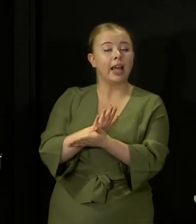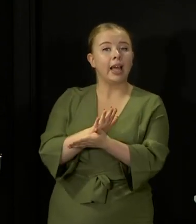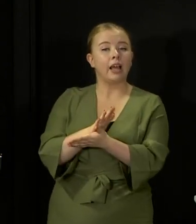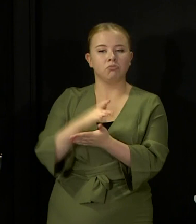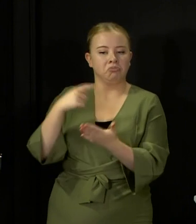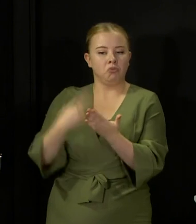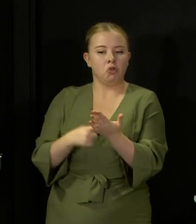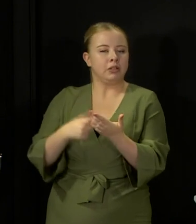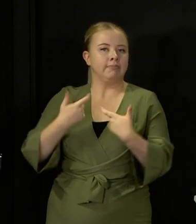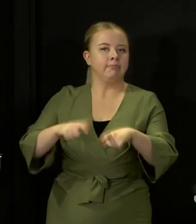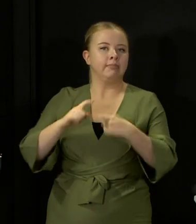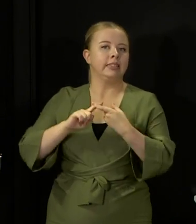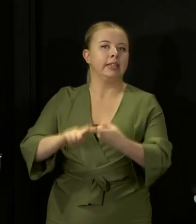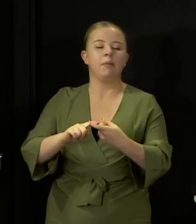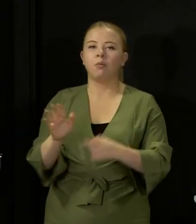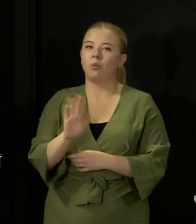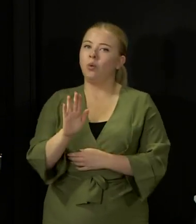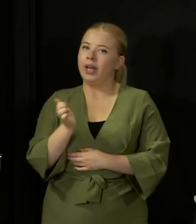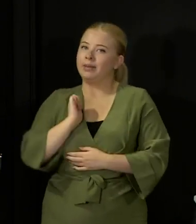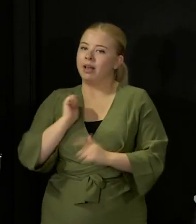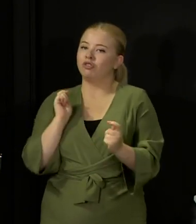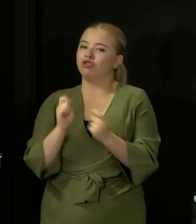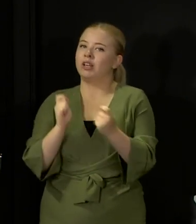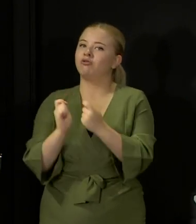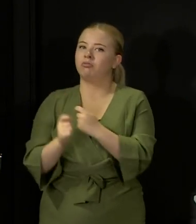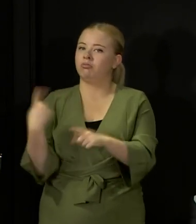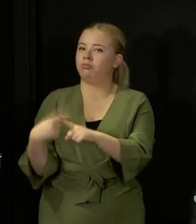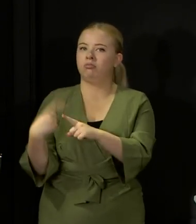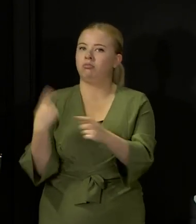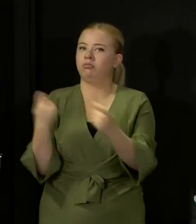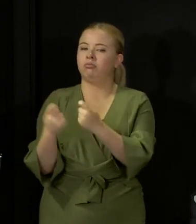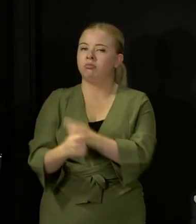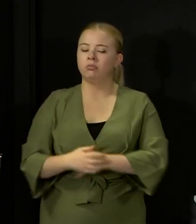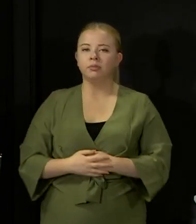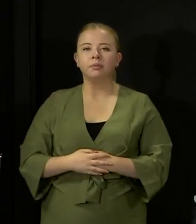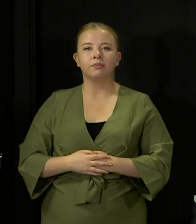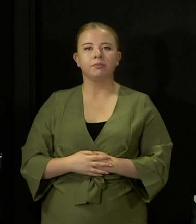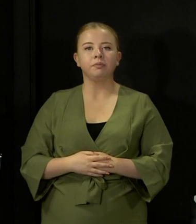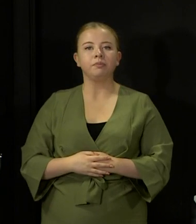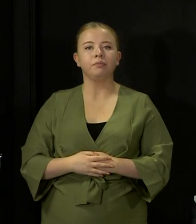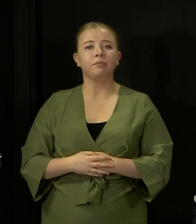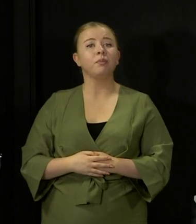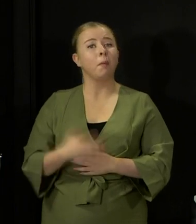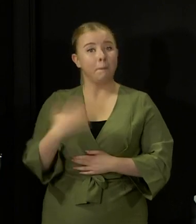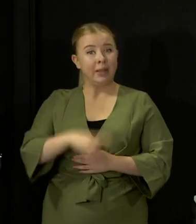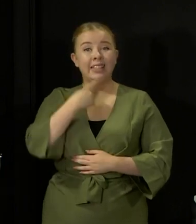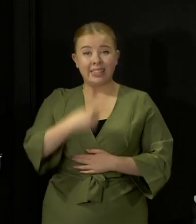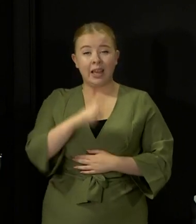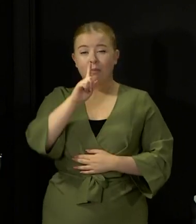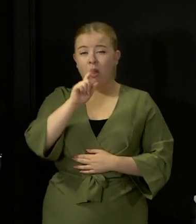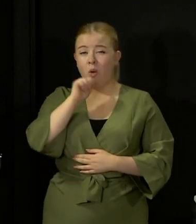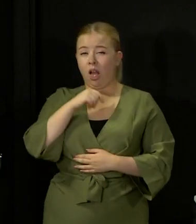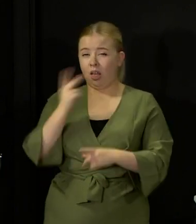stay the same while you are there or be the same when you come to travel home. And again, as I've said before, but I want to